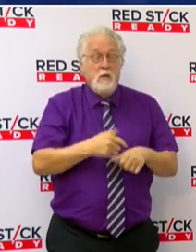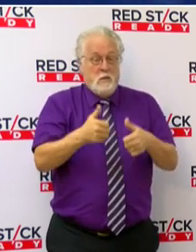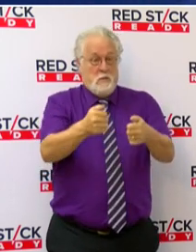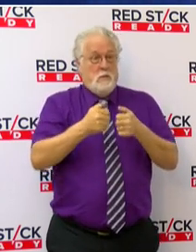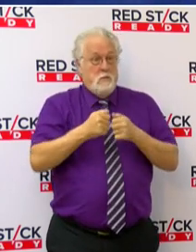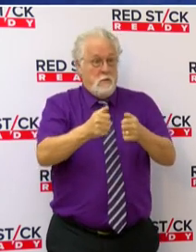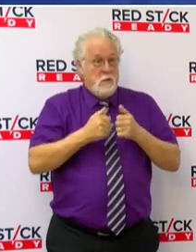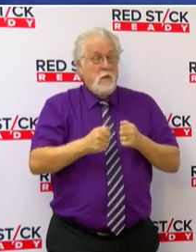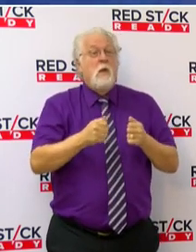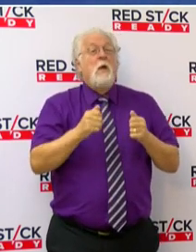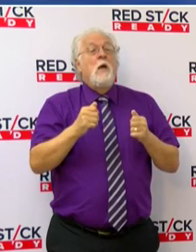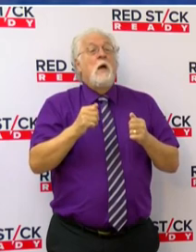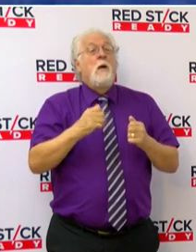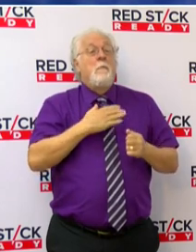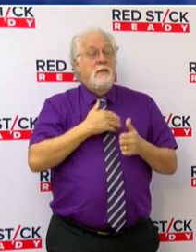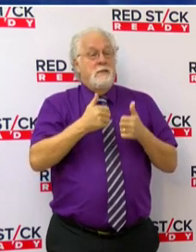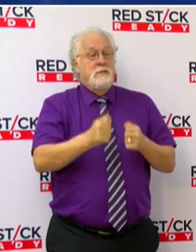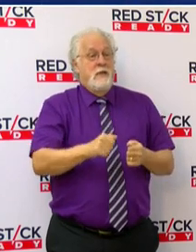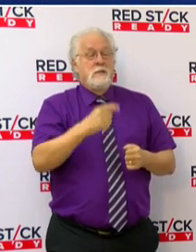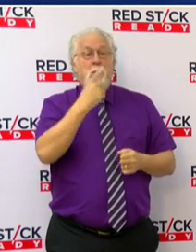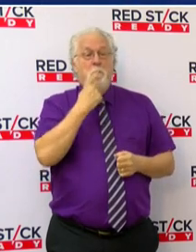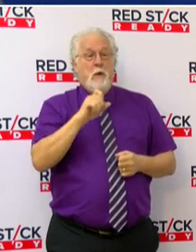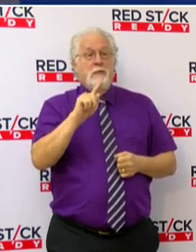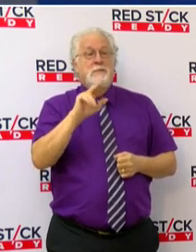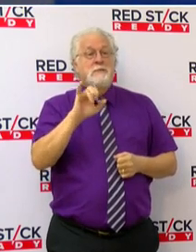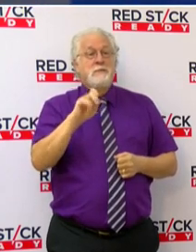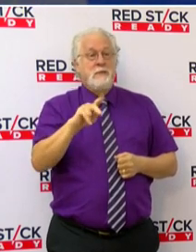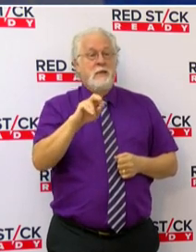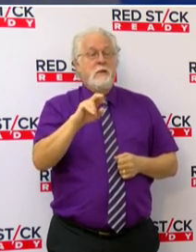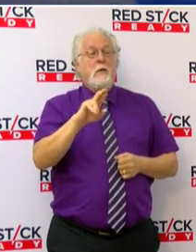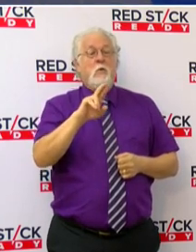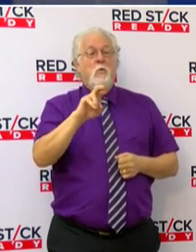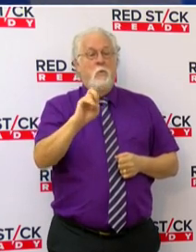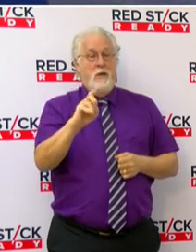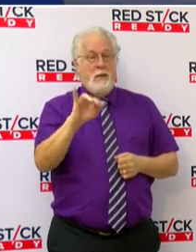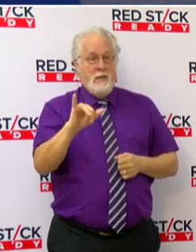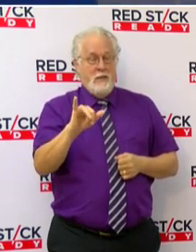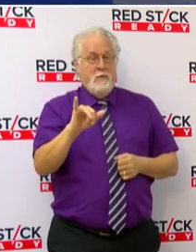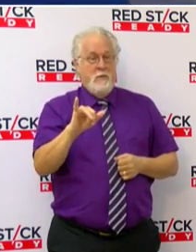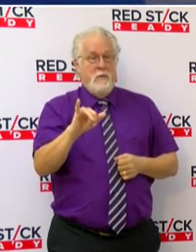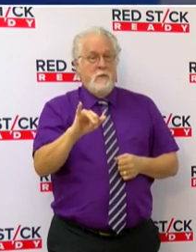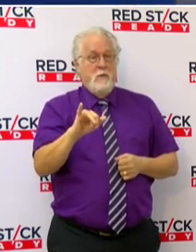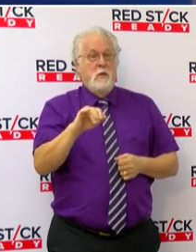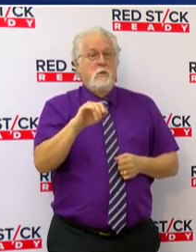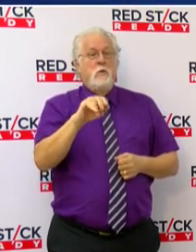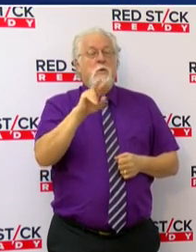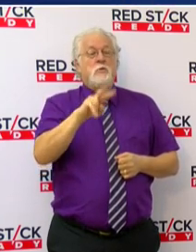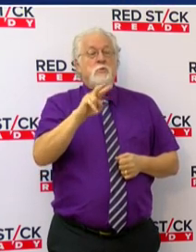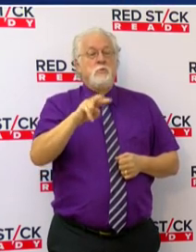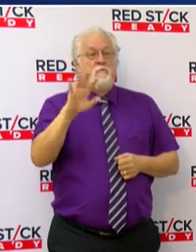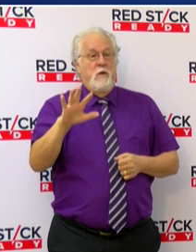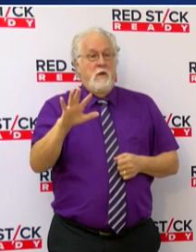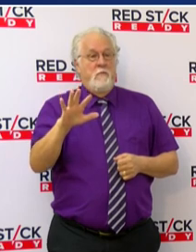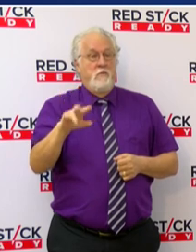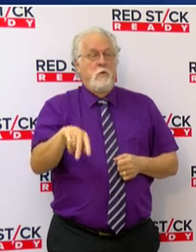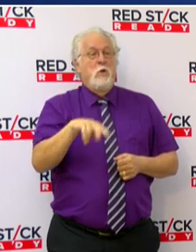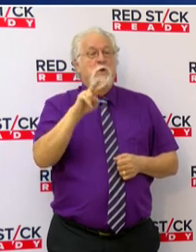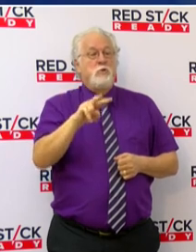message, please text REDSTICKREADY, one word, REDSTICKREADY to 225